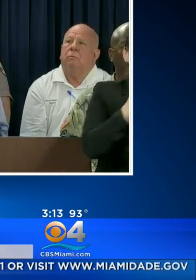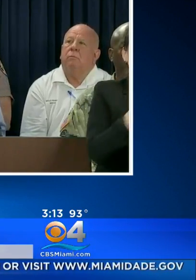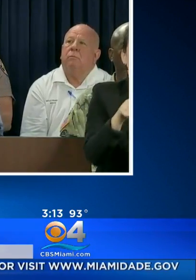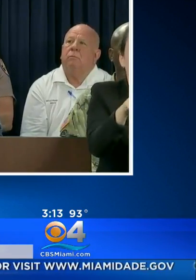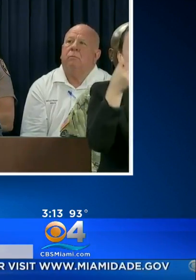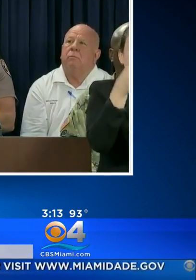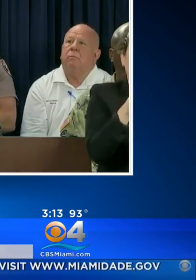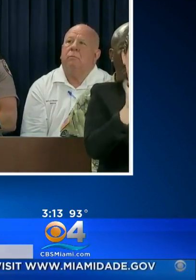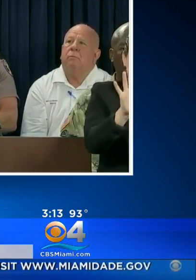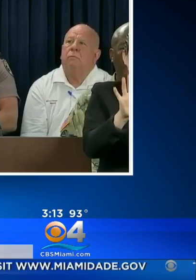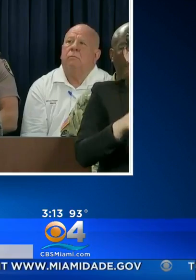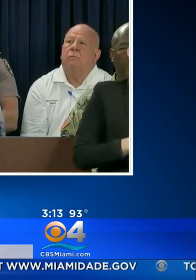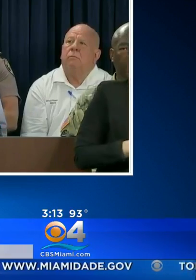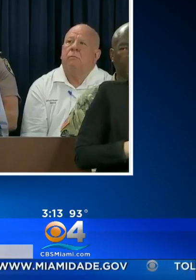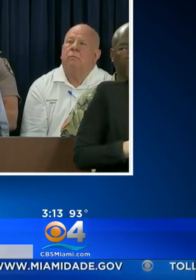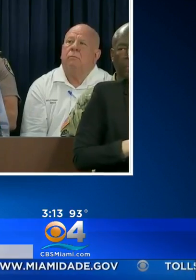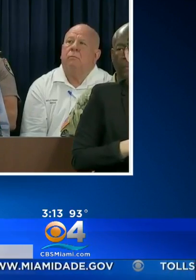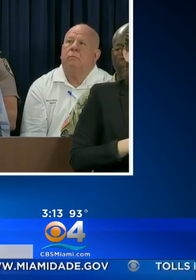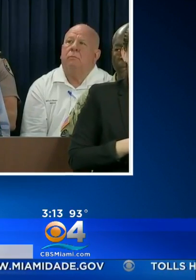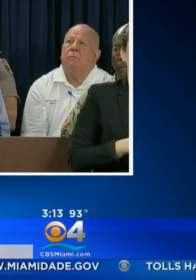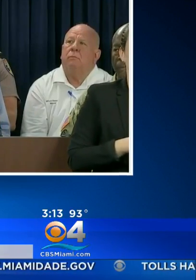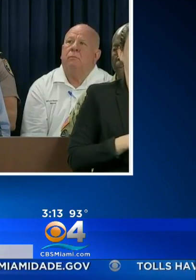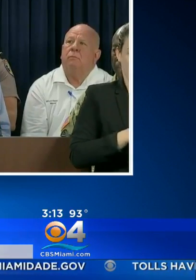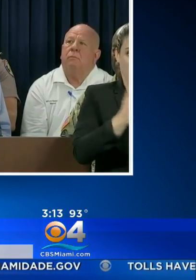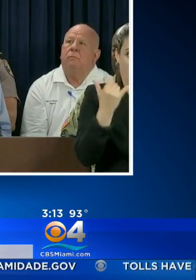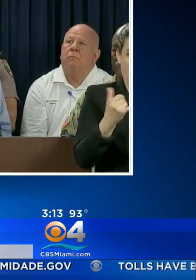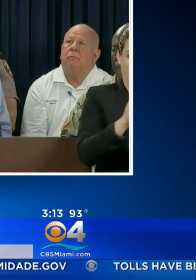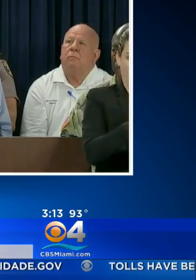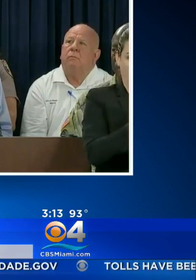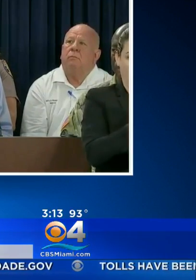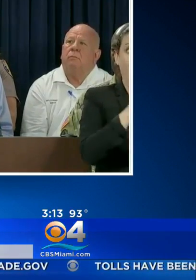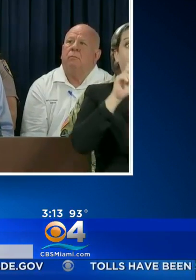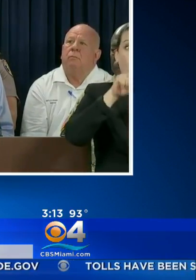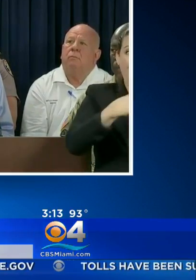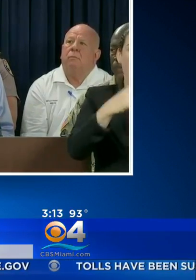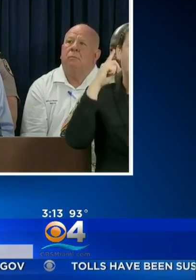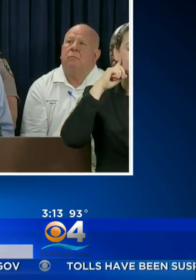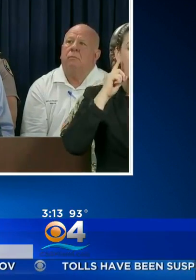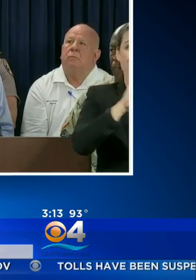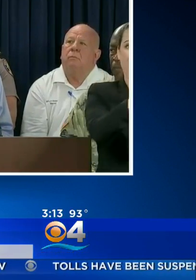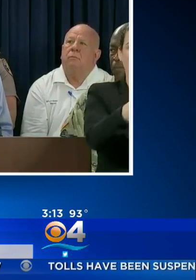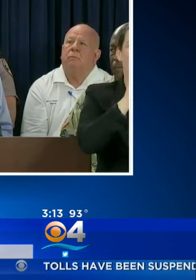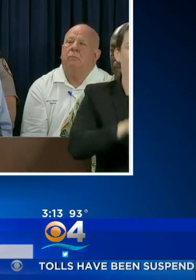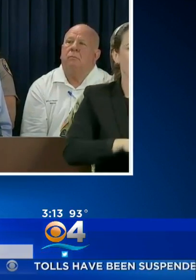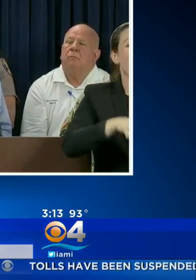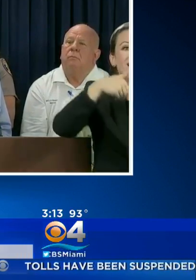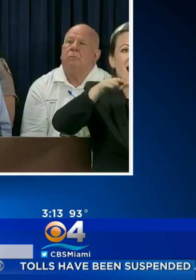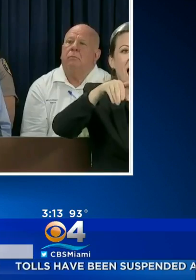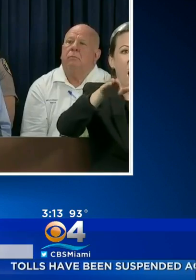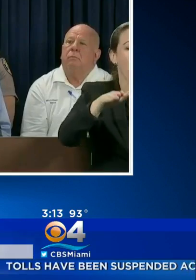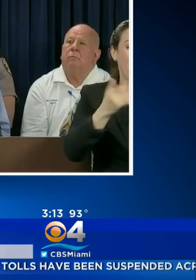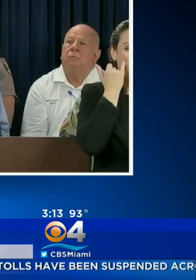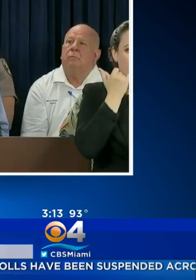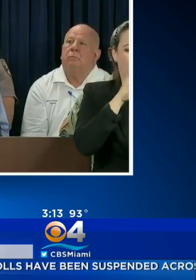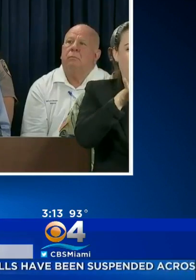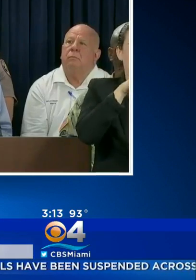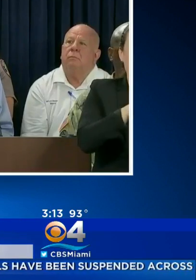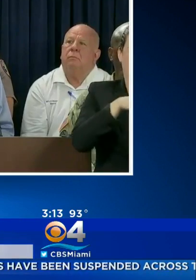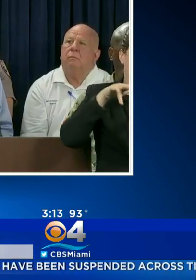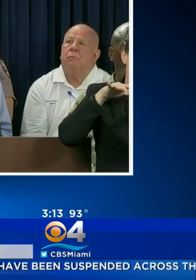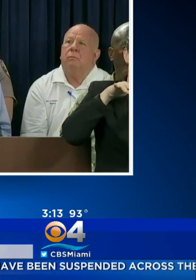REMEMBER THIS. ONCE YOU ARE IN EVACUATION ORDER, GET OUT. WE CAN'T TAKE CARE OF YOU IN THE MIDDLE OF A STORM.